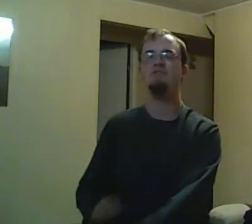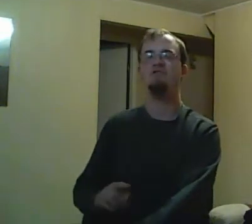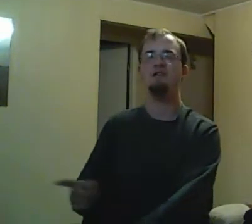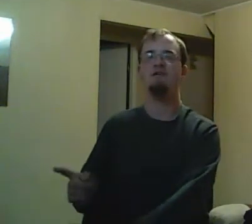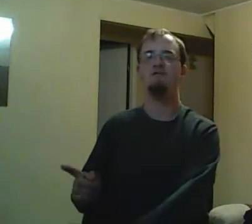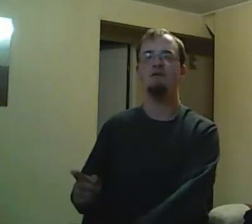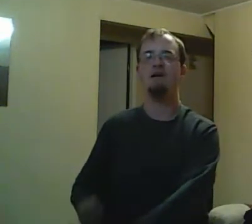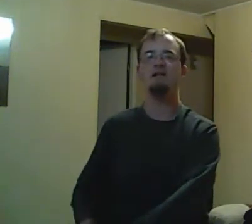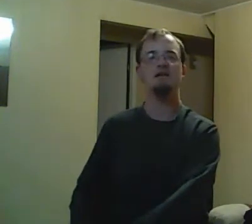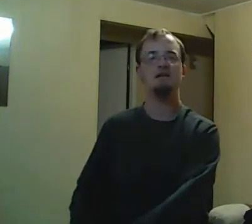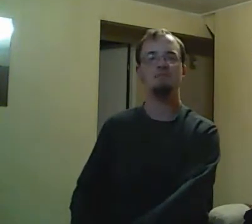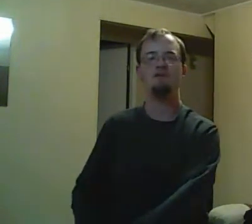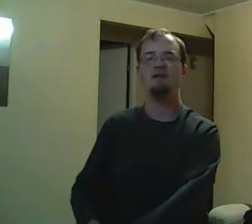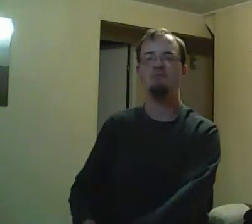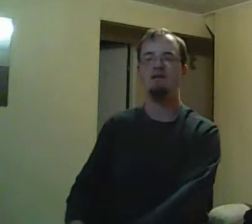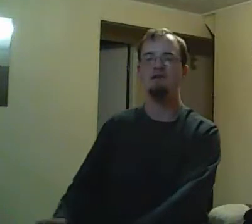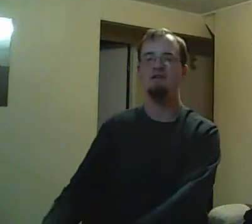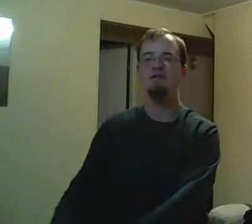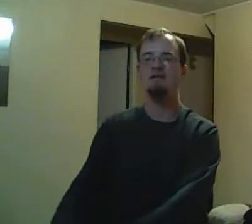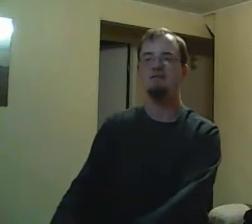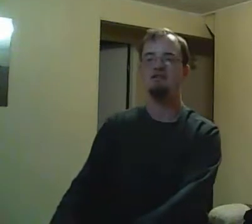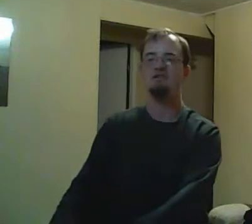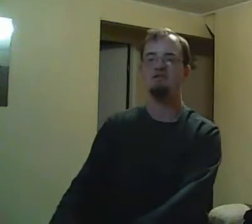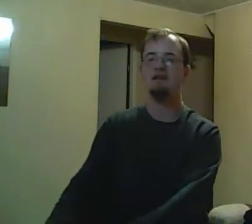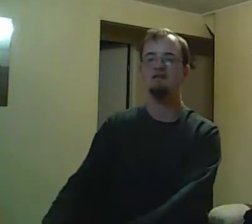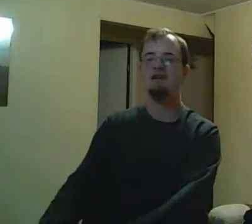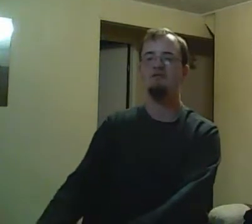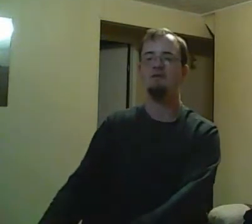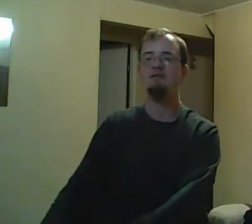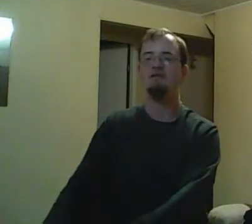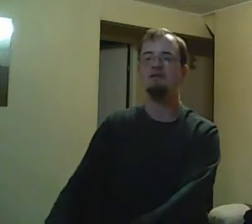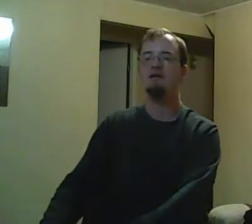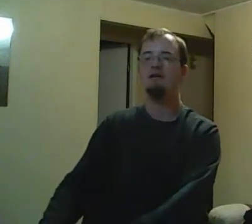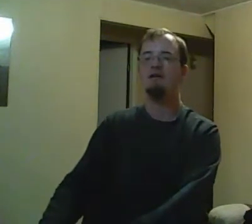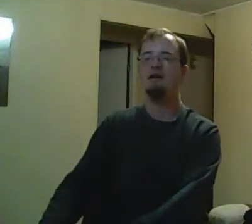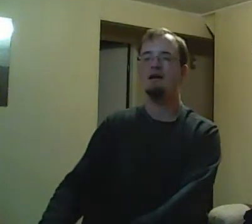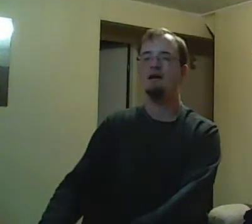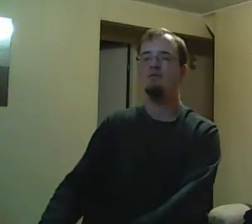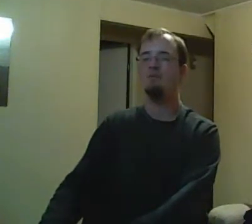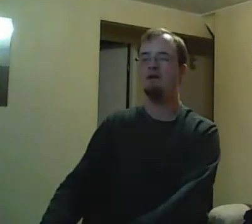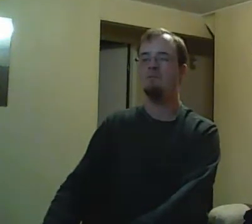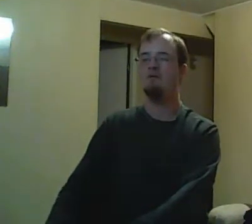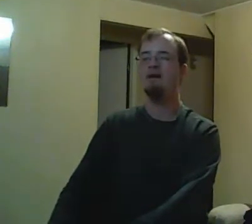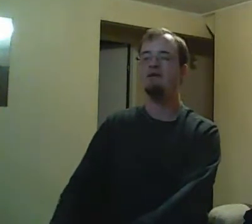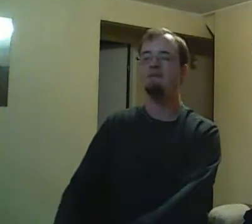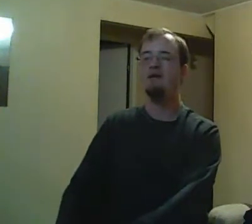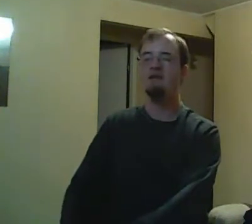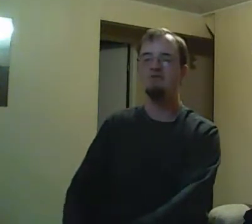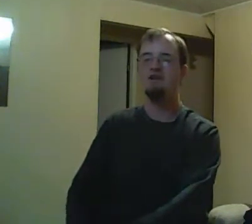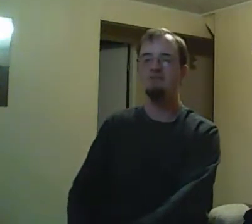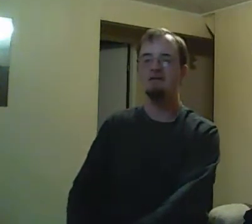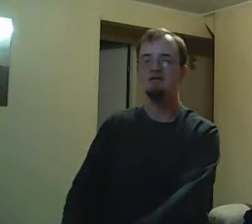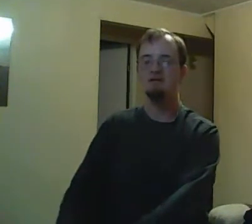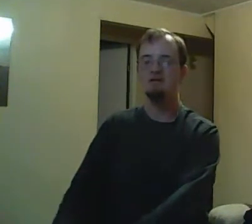And, you know, Snake will never change his mind. He says, I got Sean. That's all that matters. They're kids, Daniel.